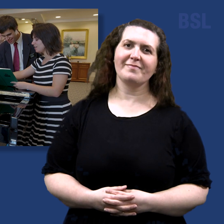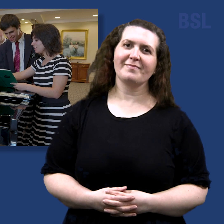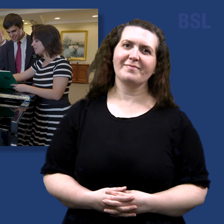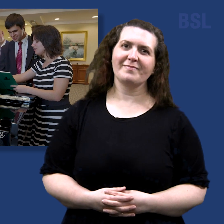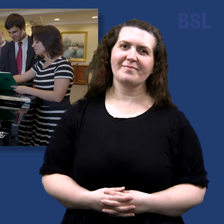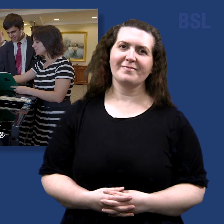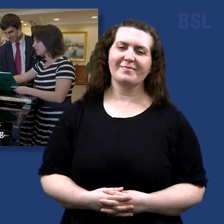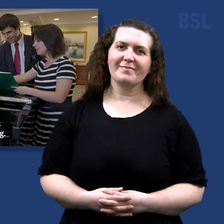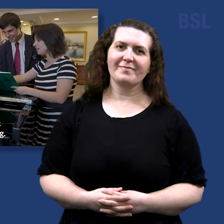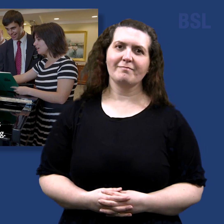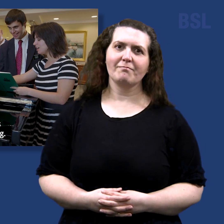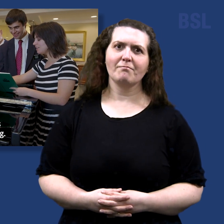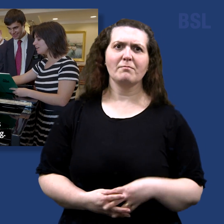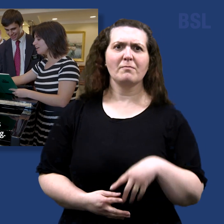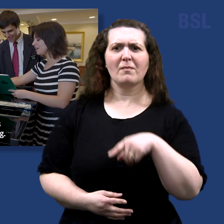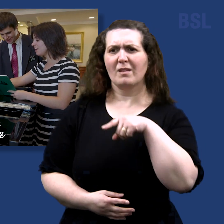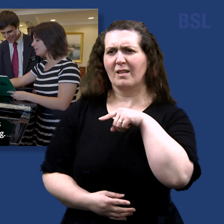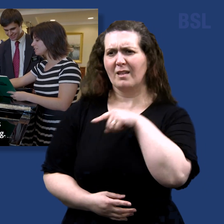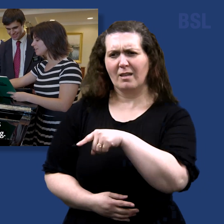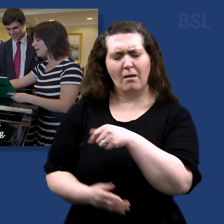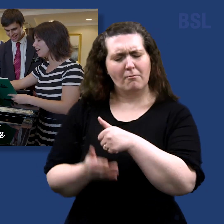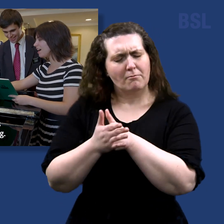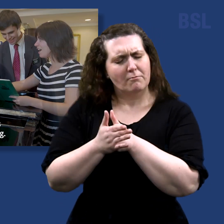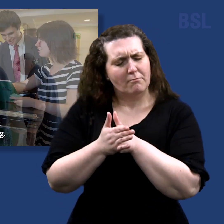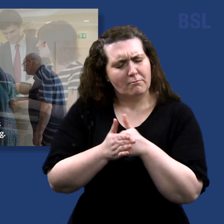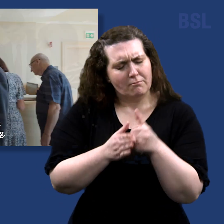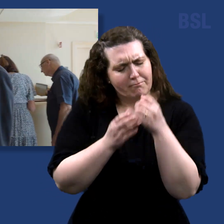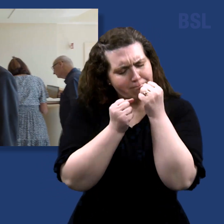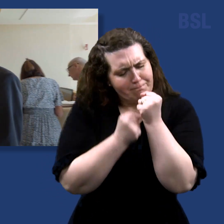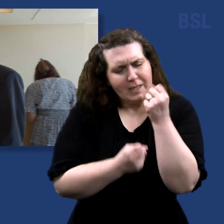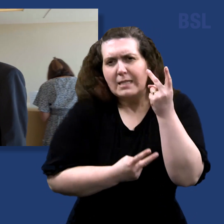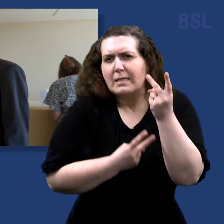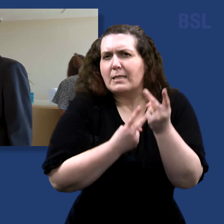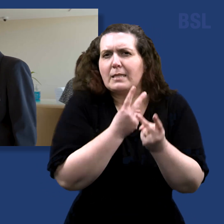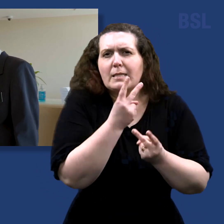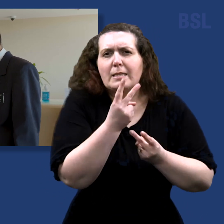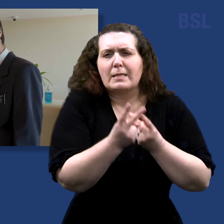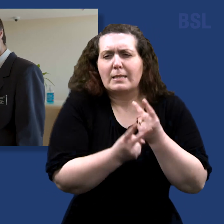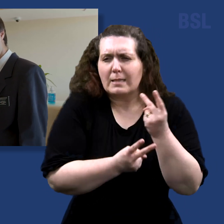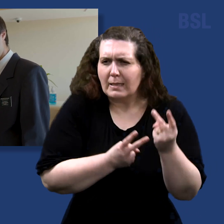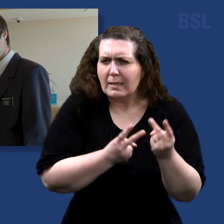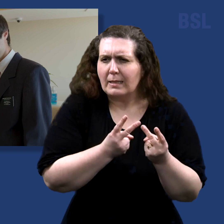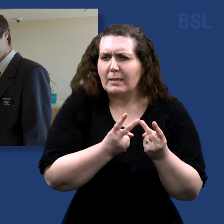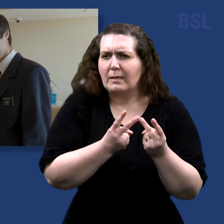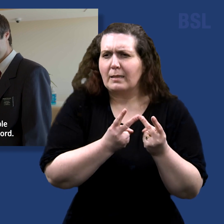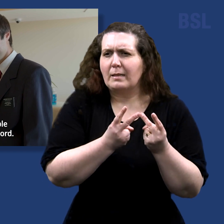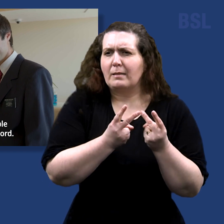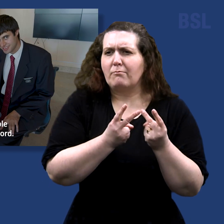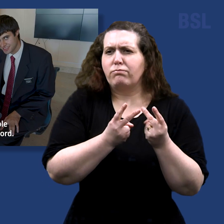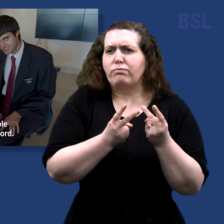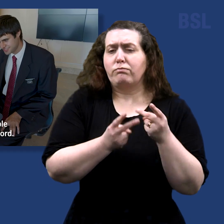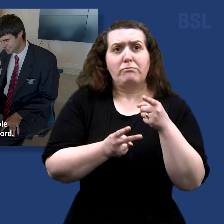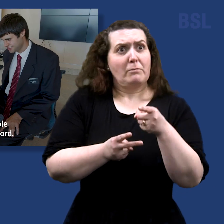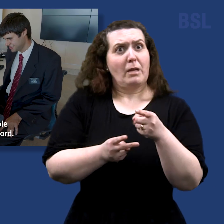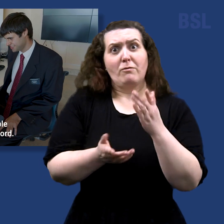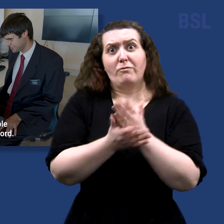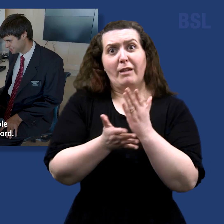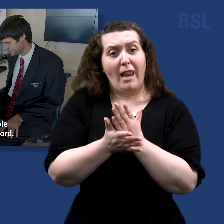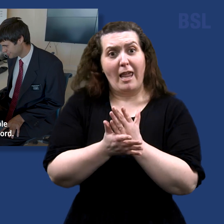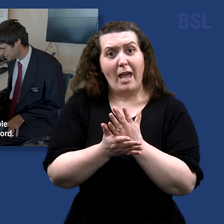He has a desire serve until loved to sing. He now can do things that are possible only through the help of